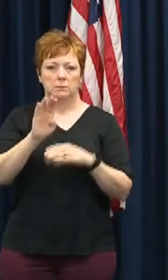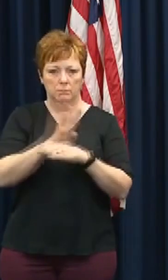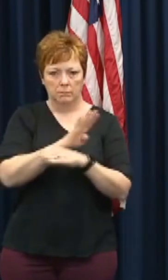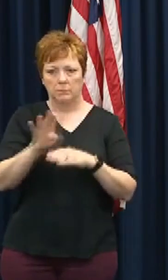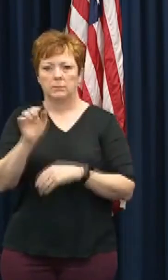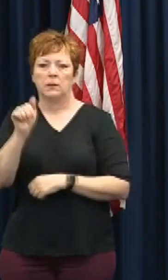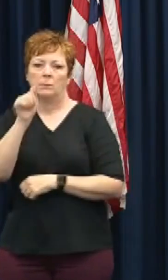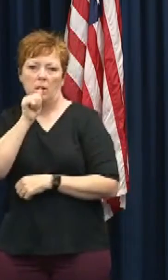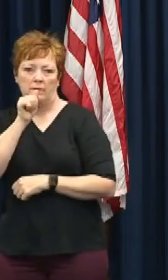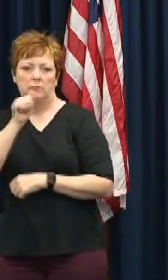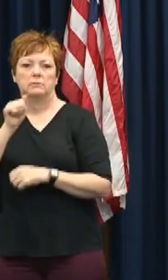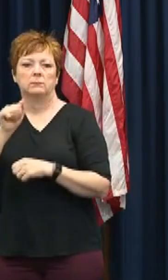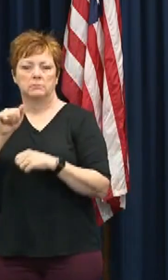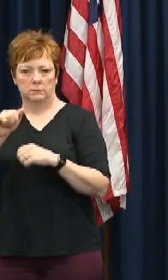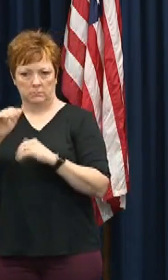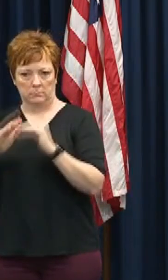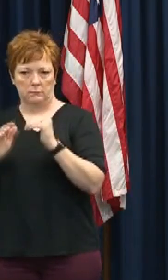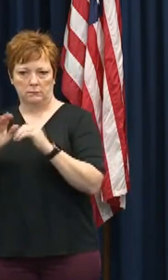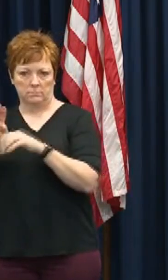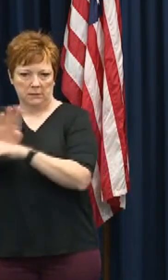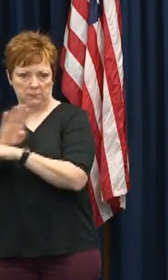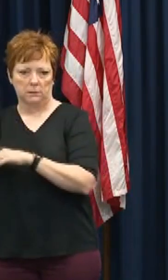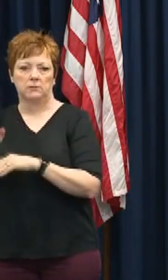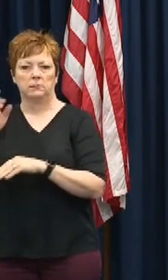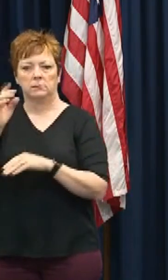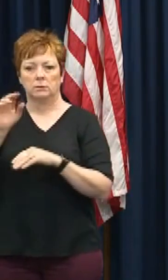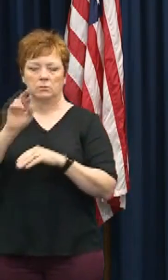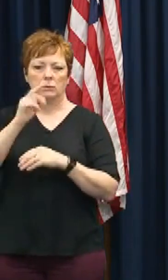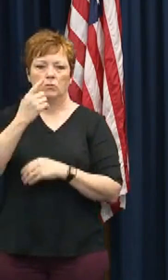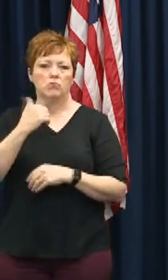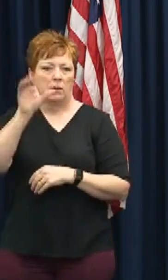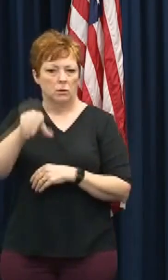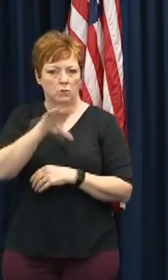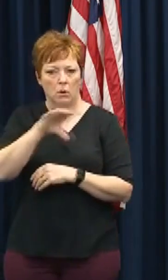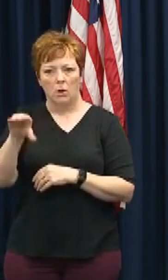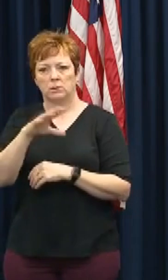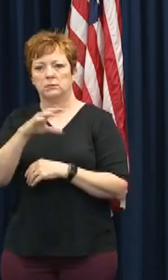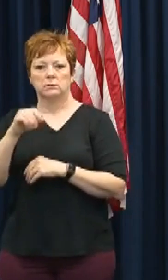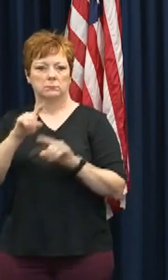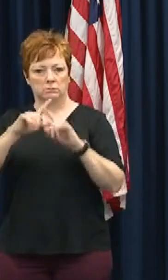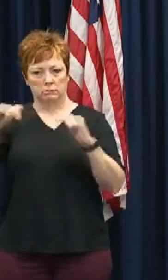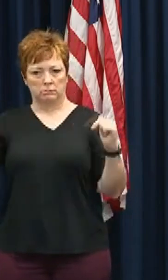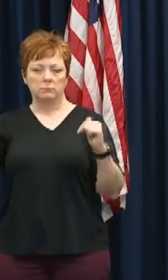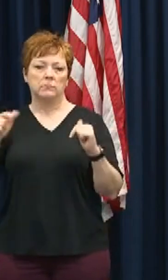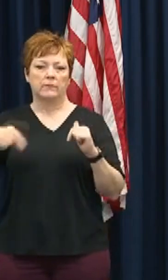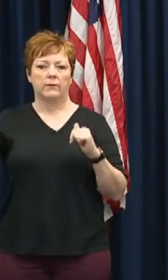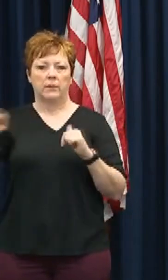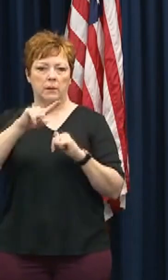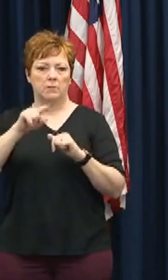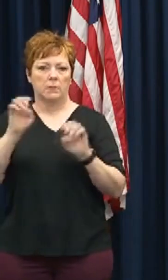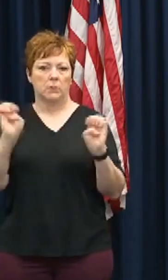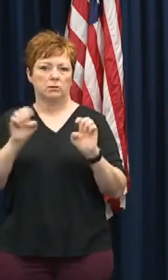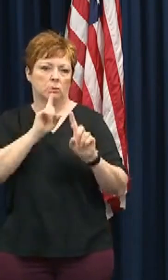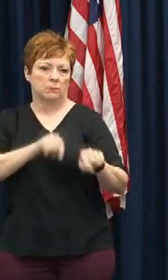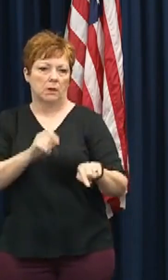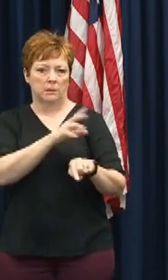Cross and the counties for their continued support to Alabama emergency response and recovery activities.